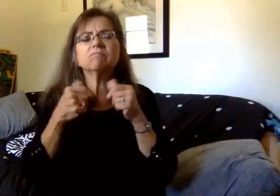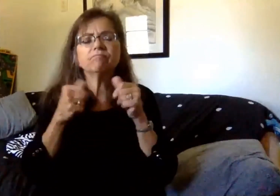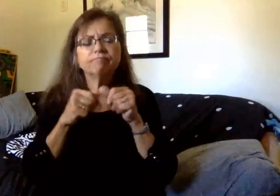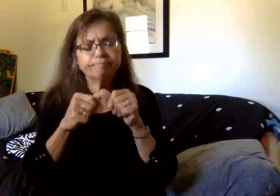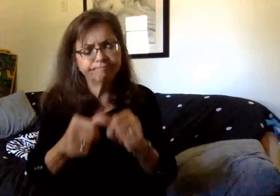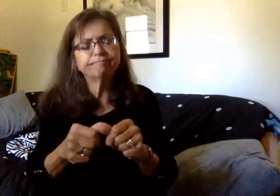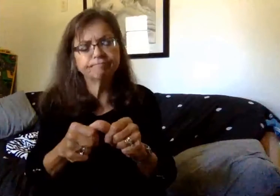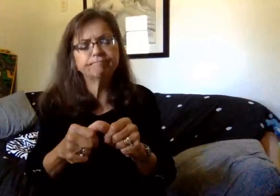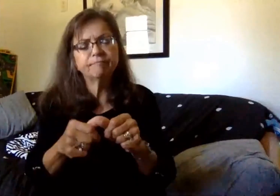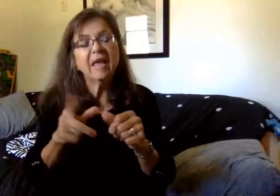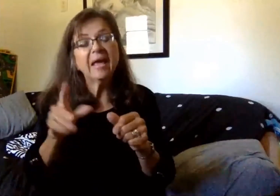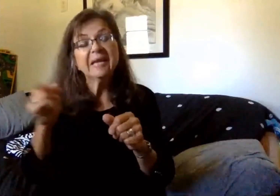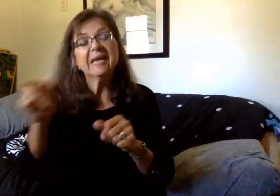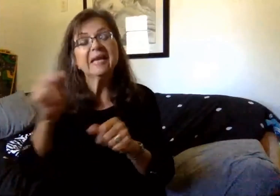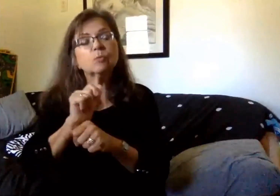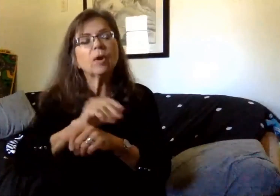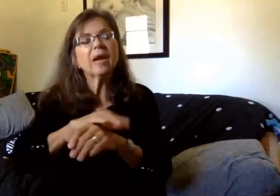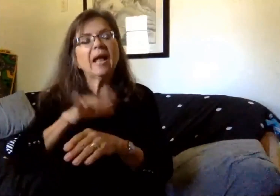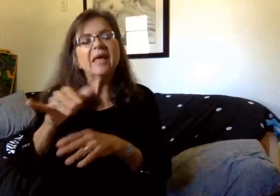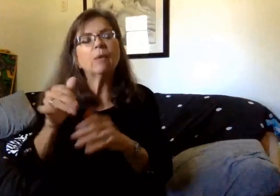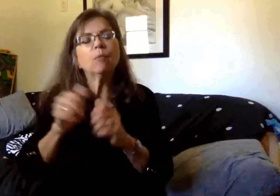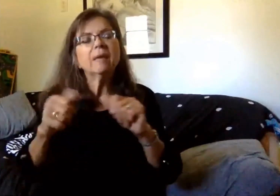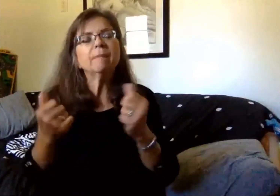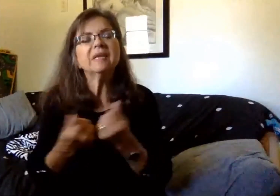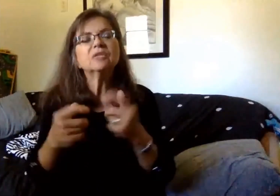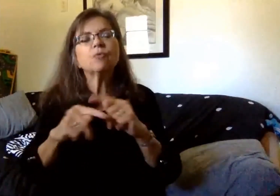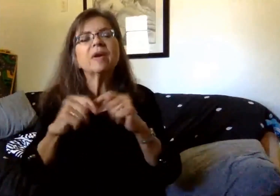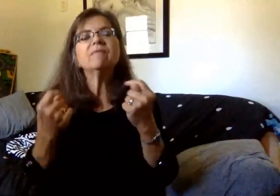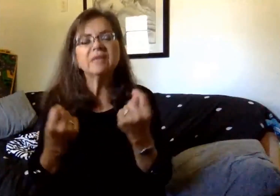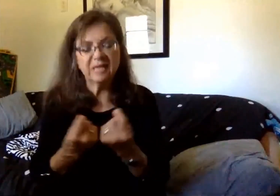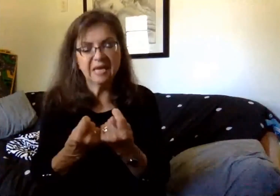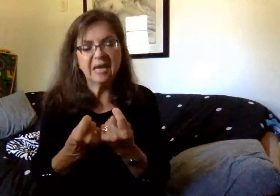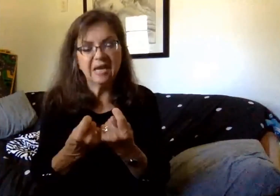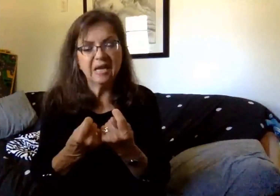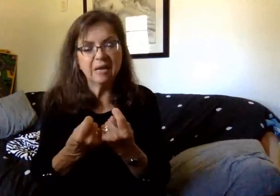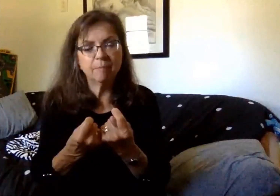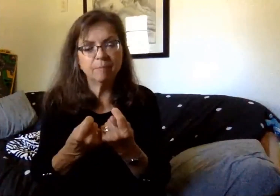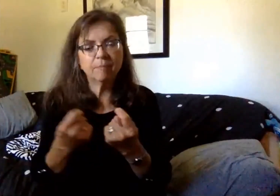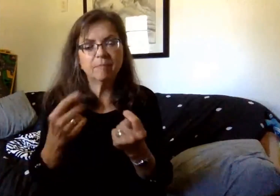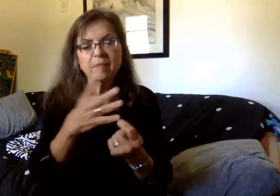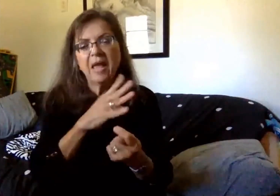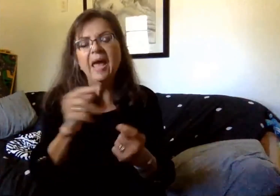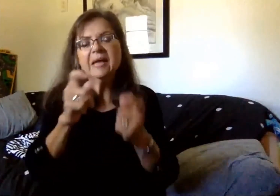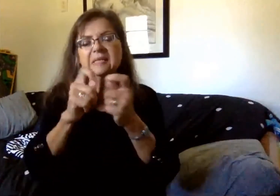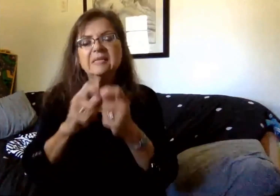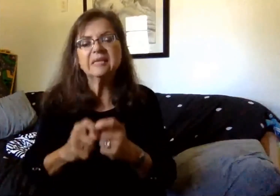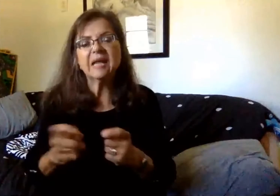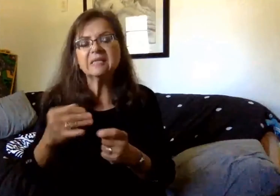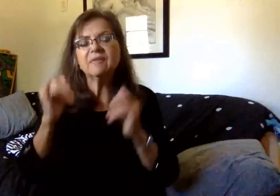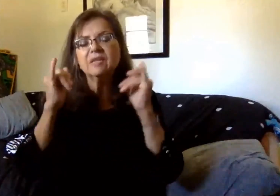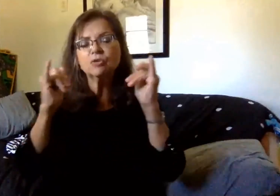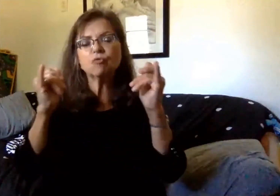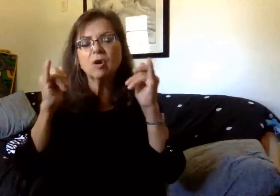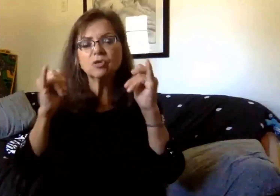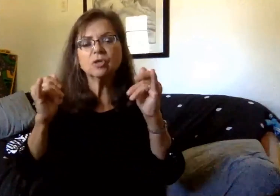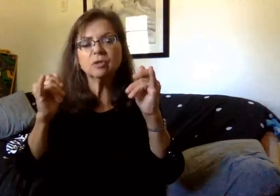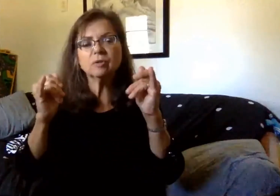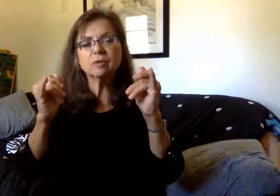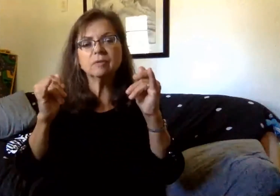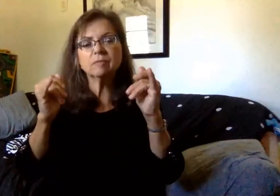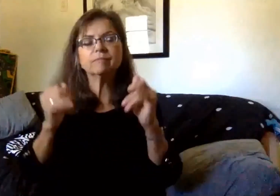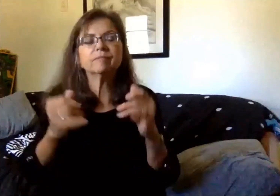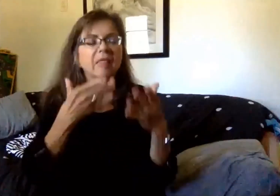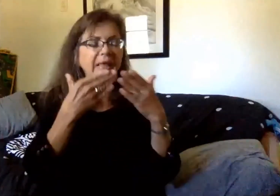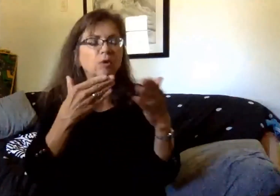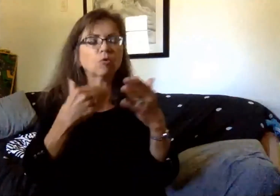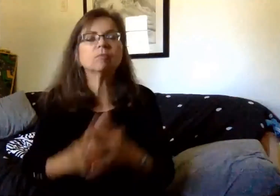working on that with our administrative team and our teachers union on some important details with our instructional models. Thank you, Mr.